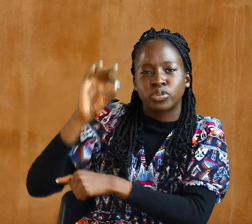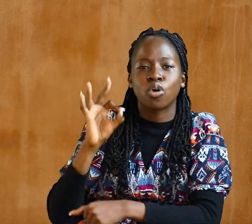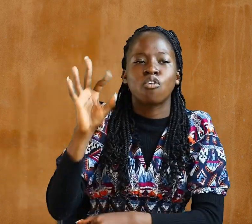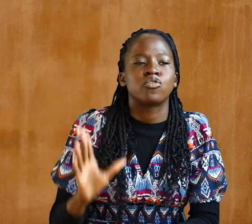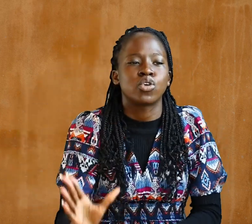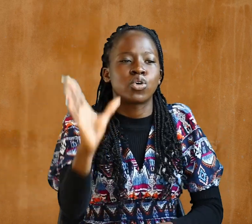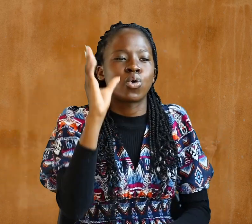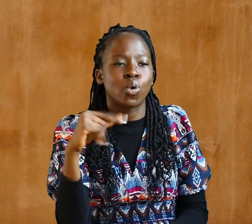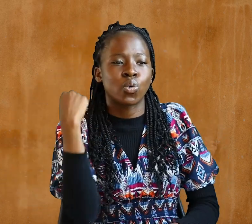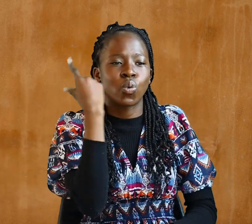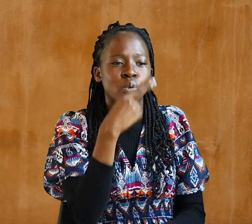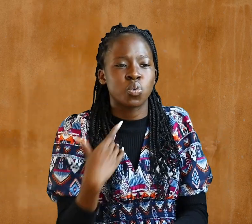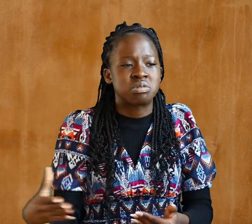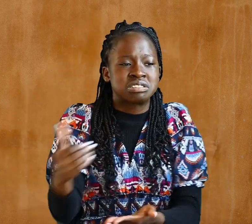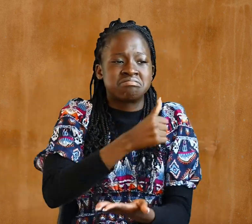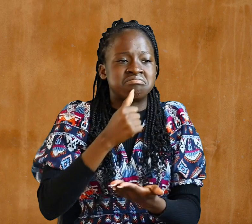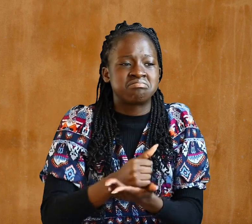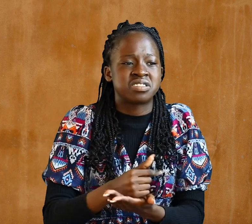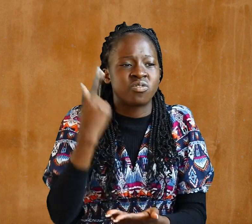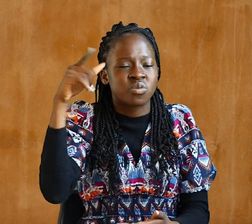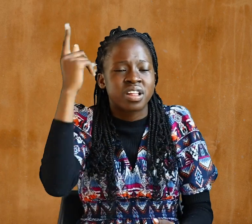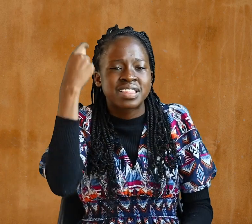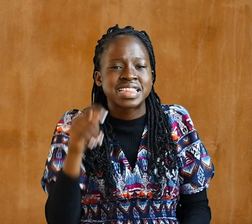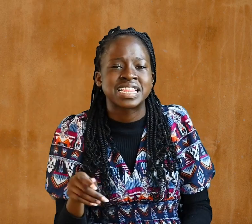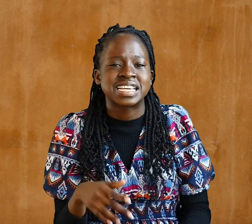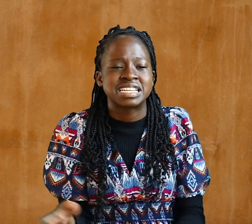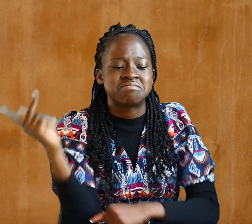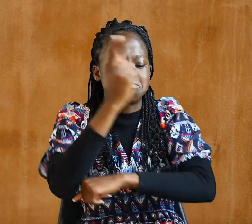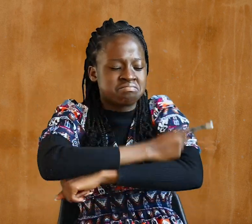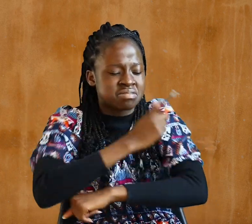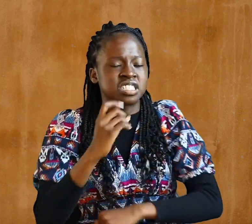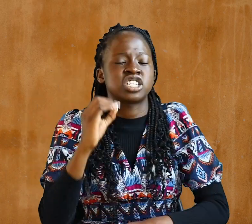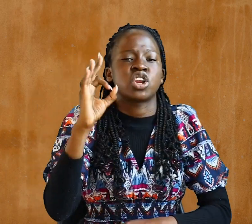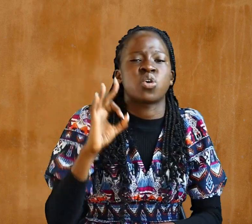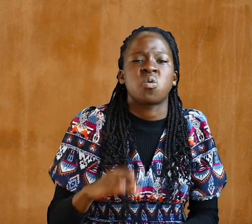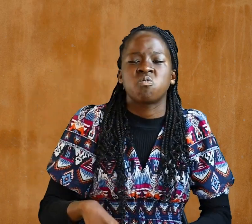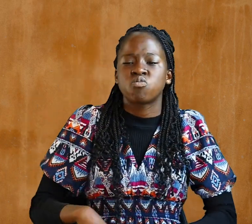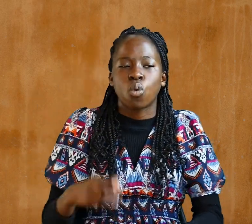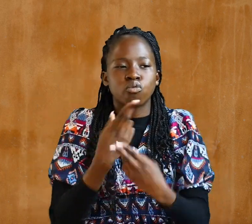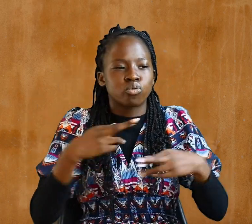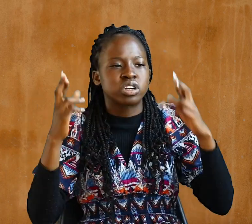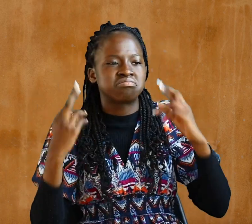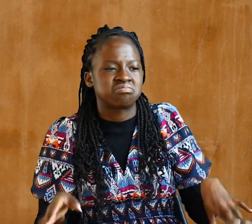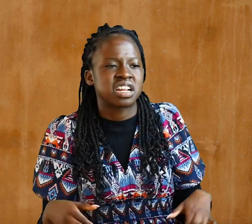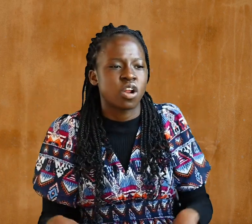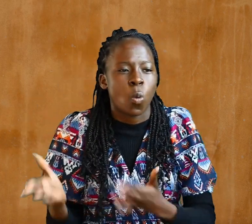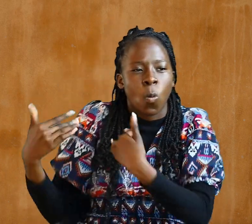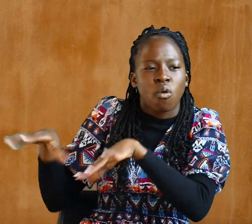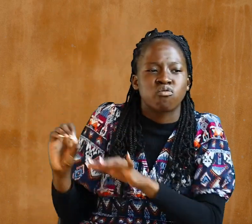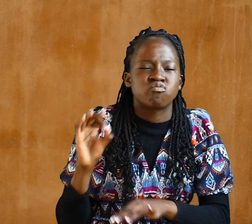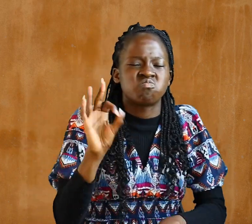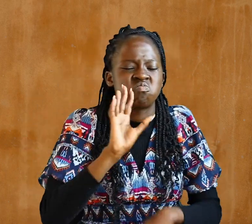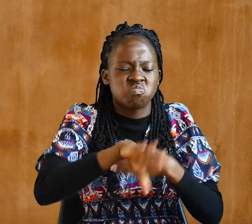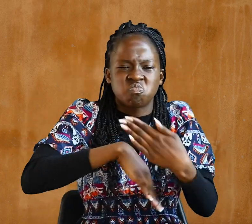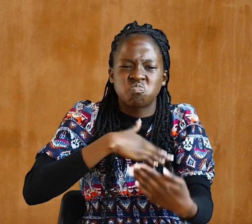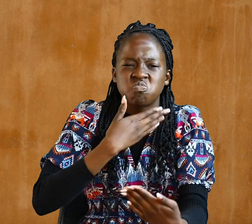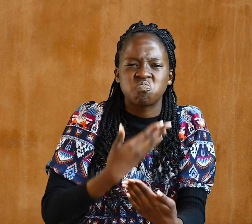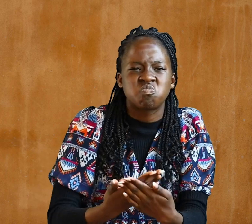redemption Get rid of all bitterness Rage and anger Brawling